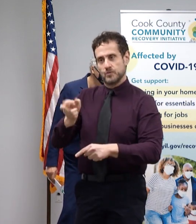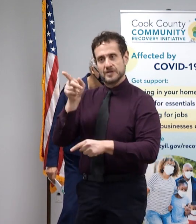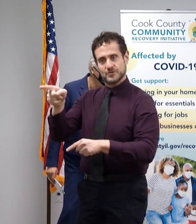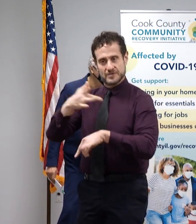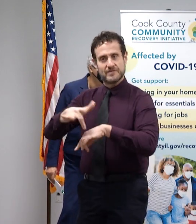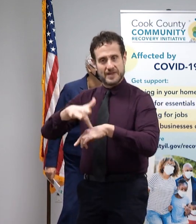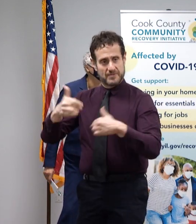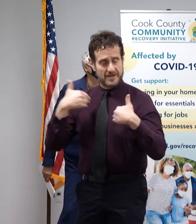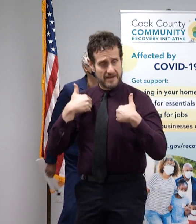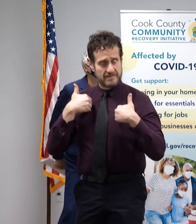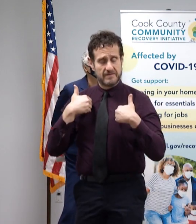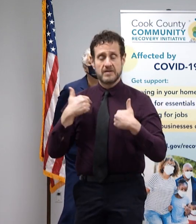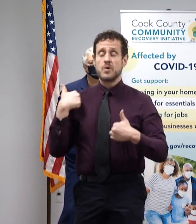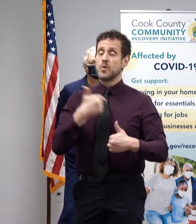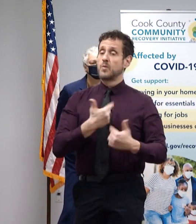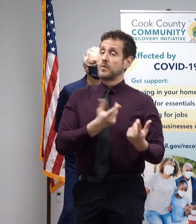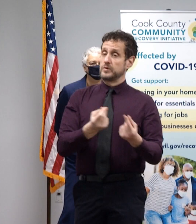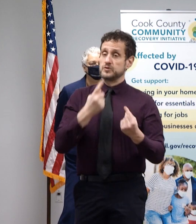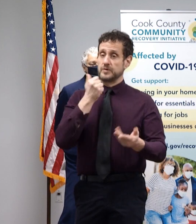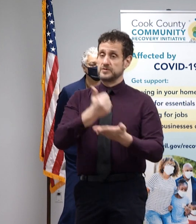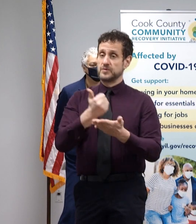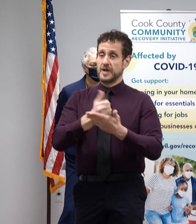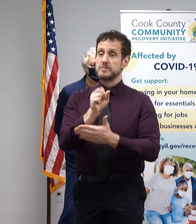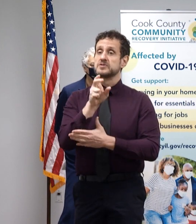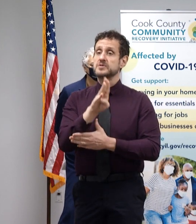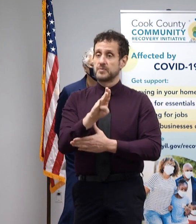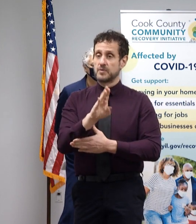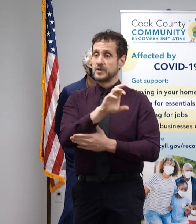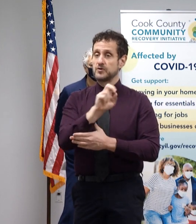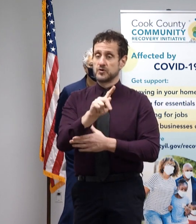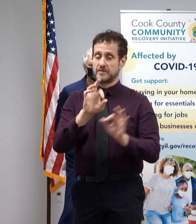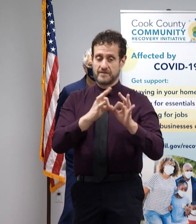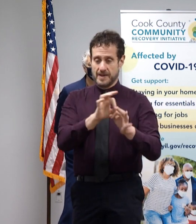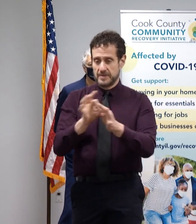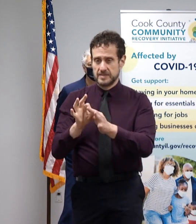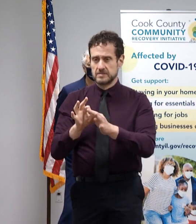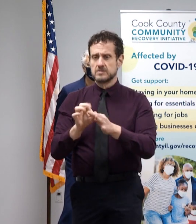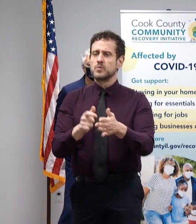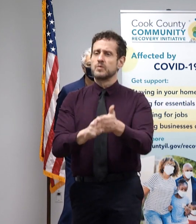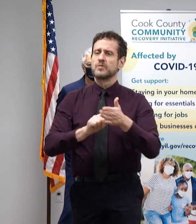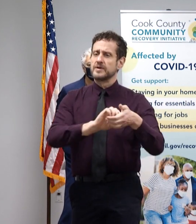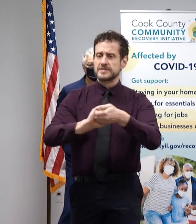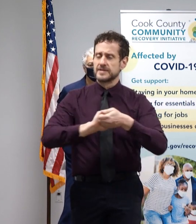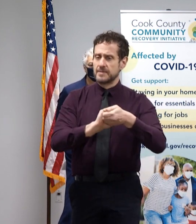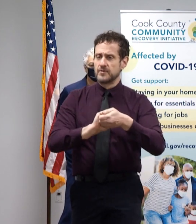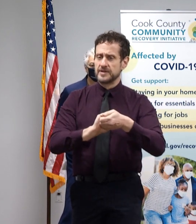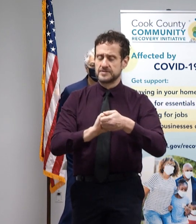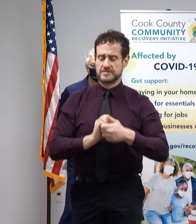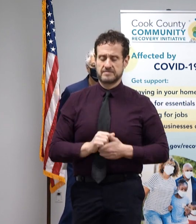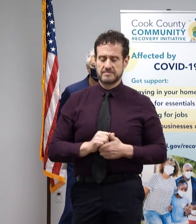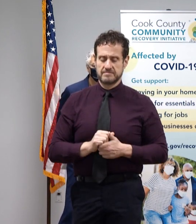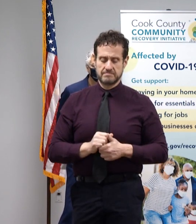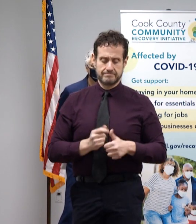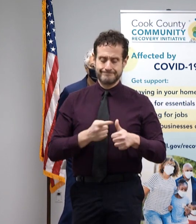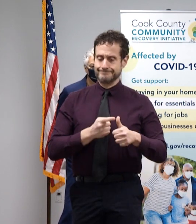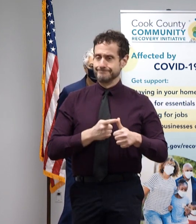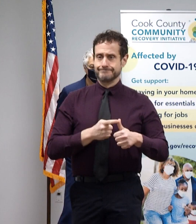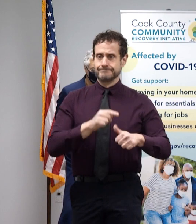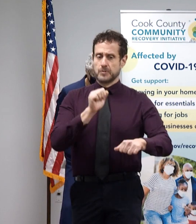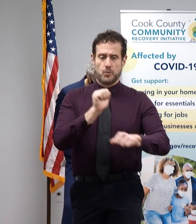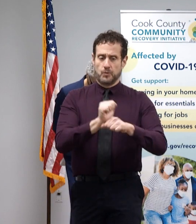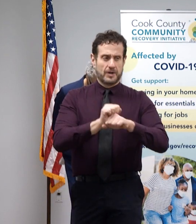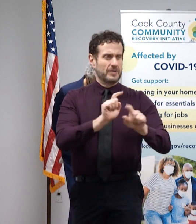Everything we are doing to help suburban Cook County families has required collaboration. Whether it's working with